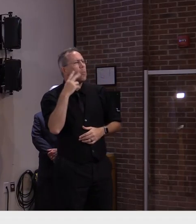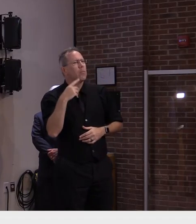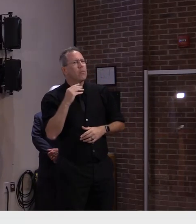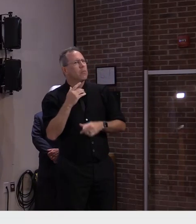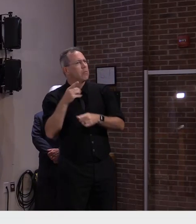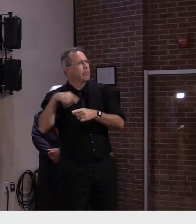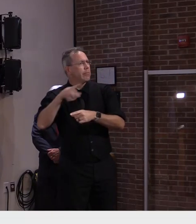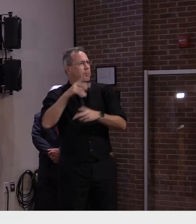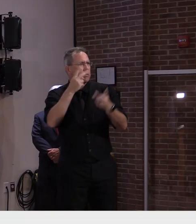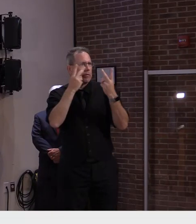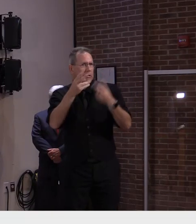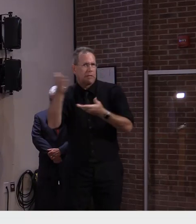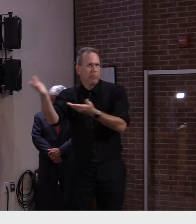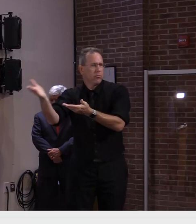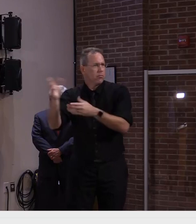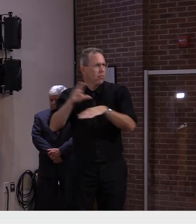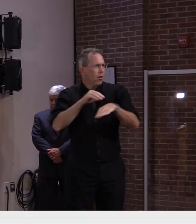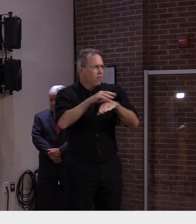behavior should evolve.